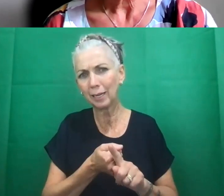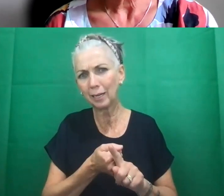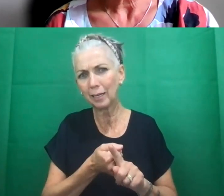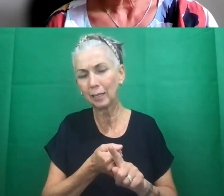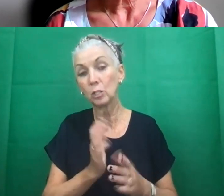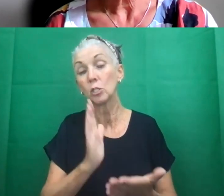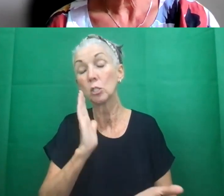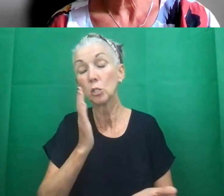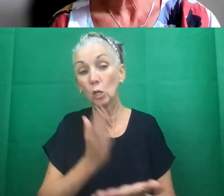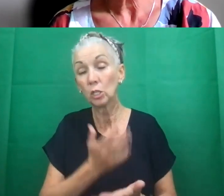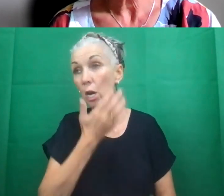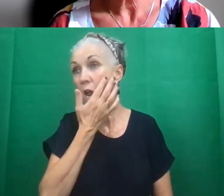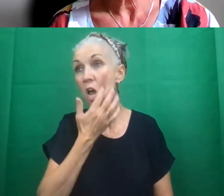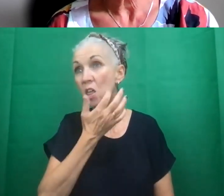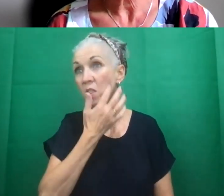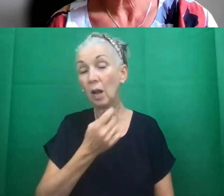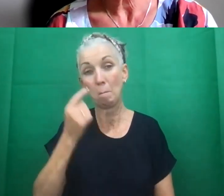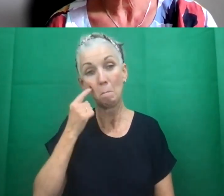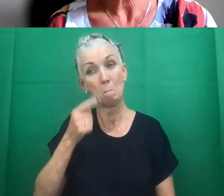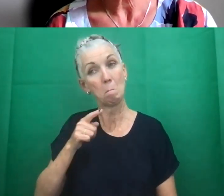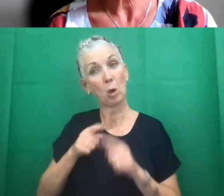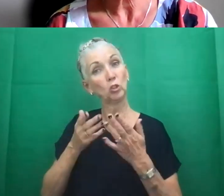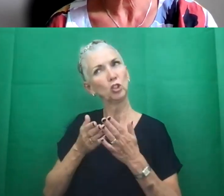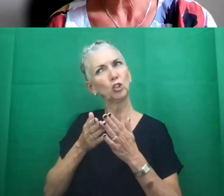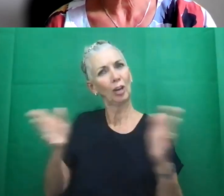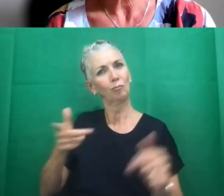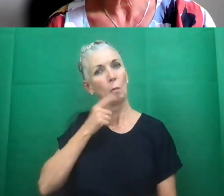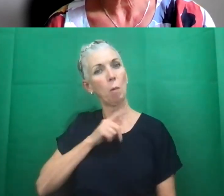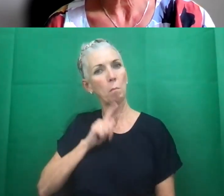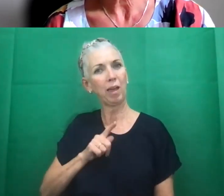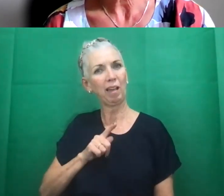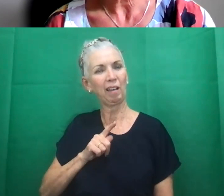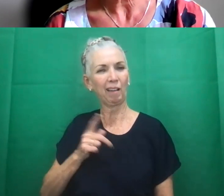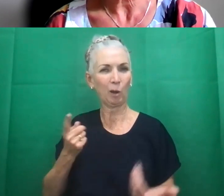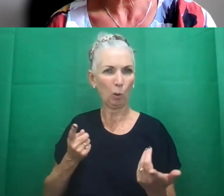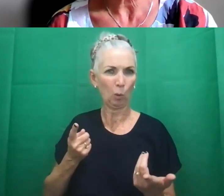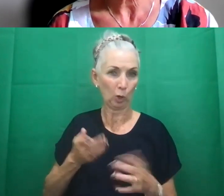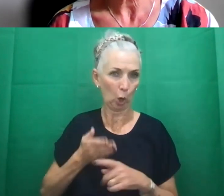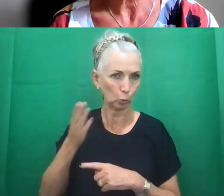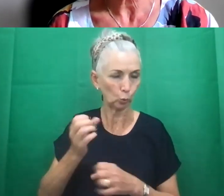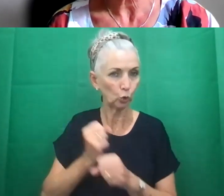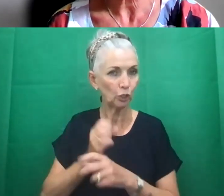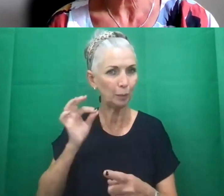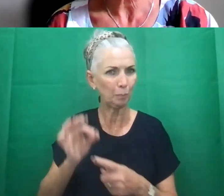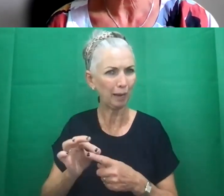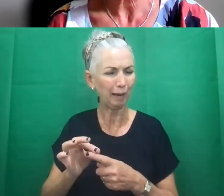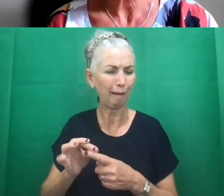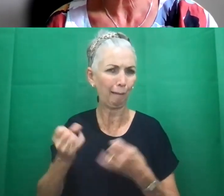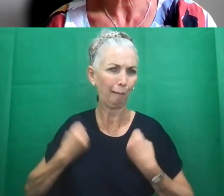whereas I think most people in the general public would go to their GP for a sick note when they seem to have long term consequences